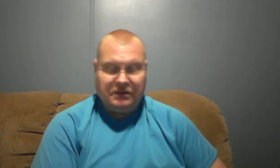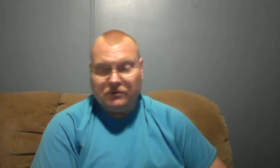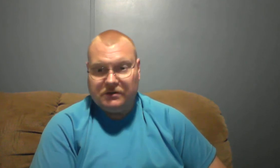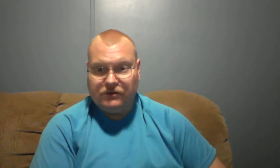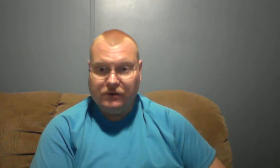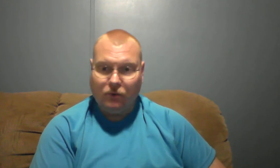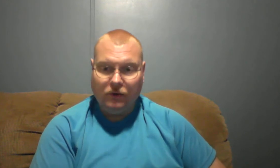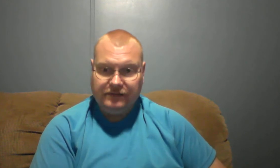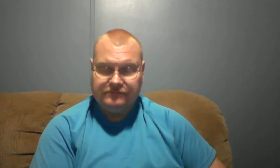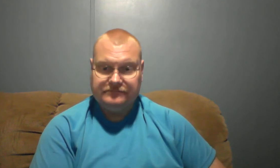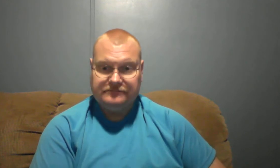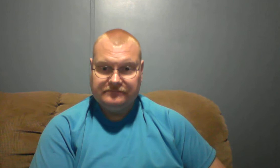going to. No point.